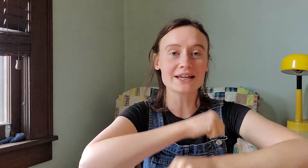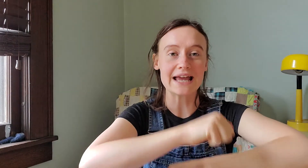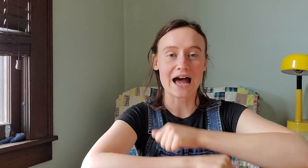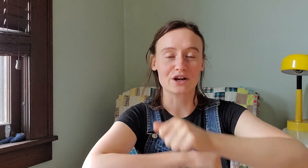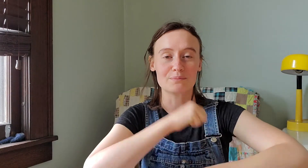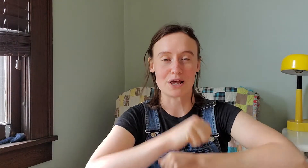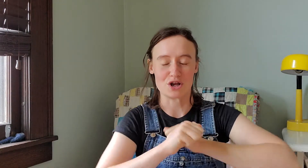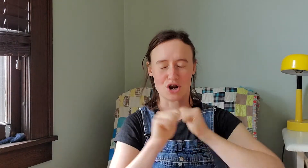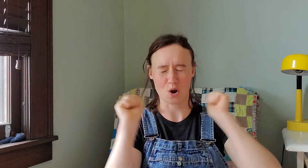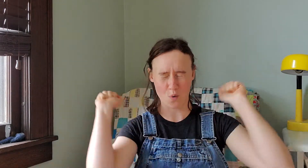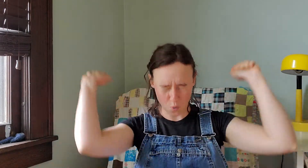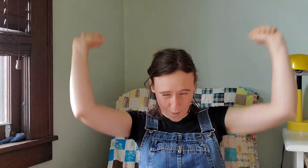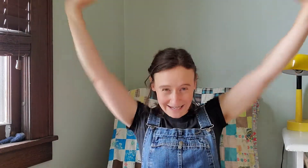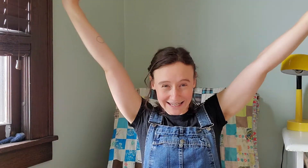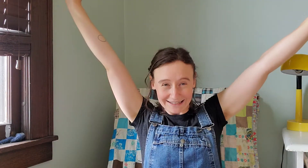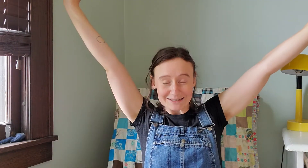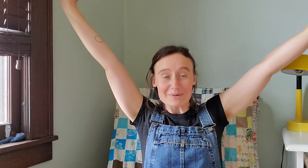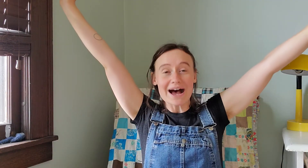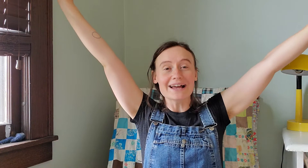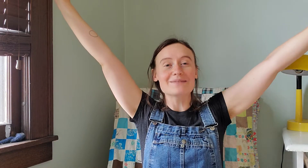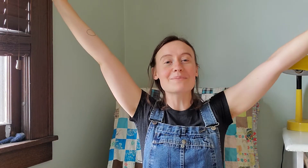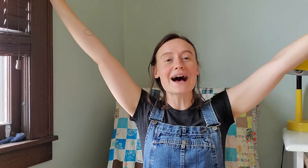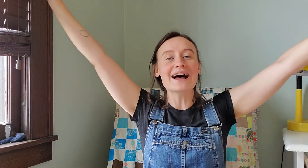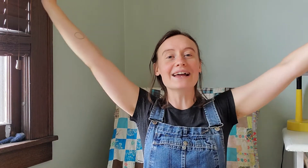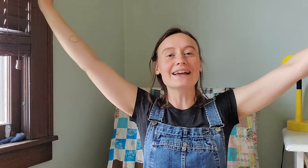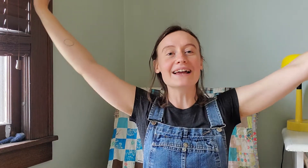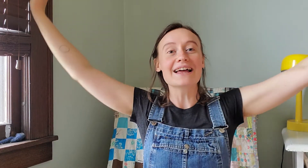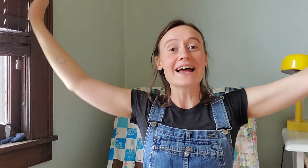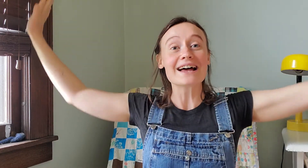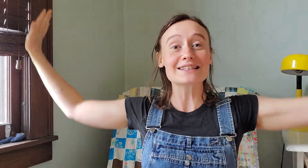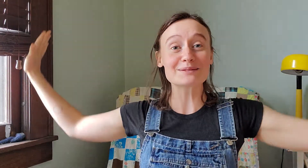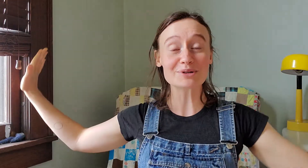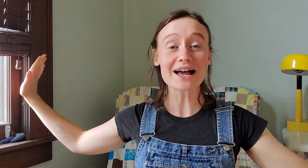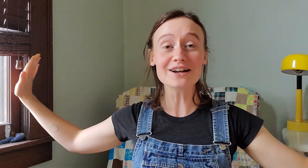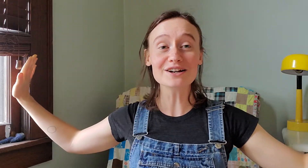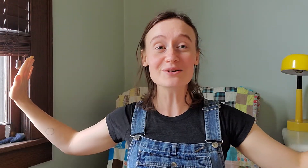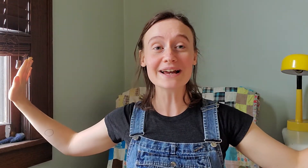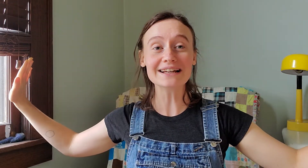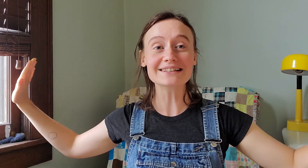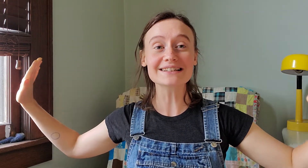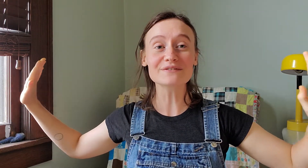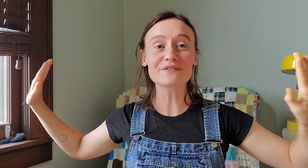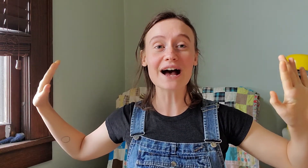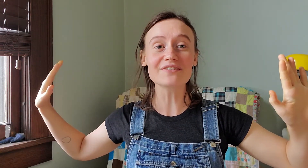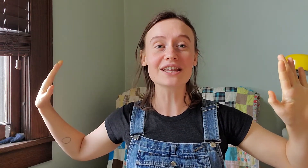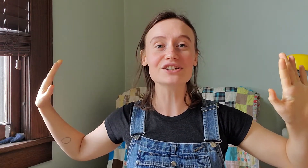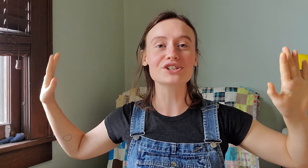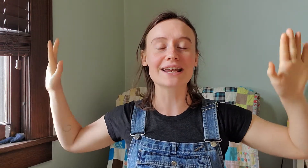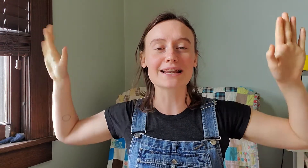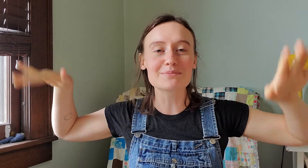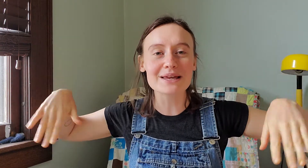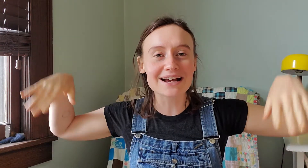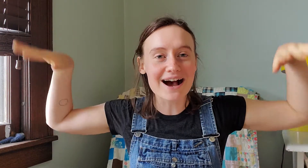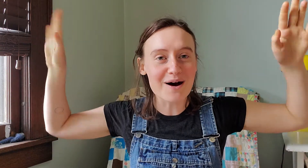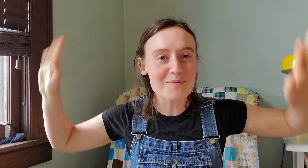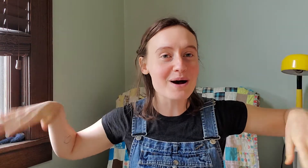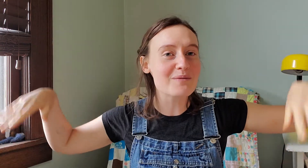Caterpillar awakened by and by, spread her wings and found that she'd become a